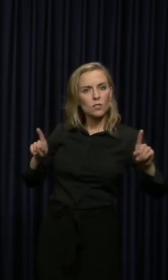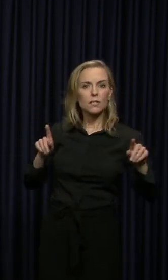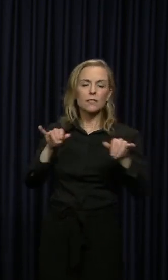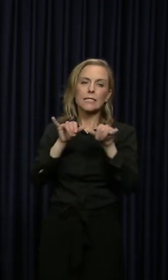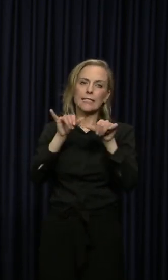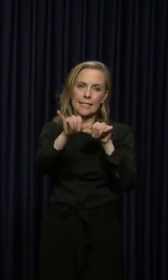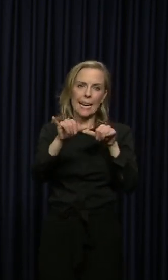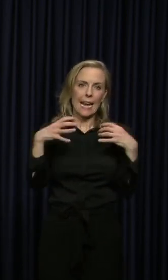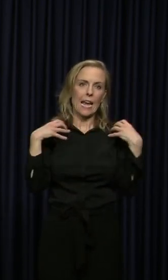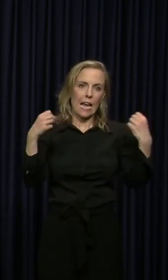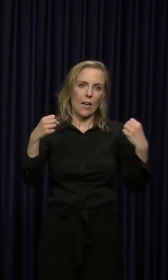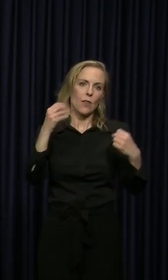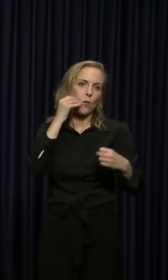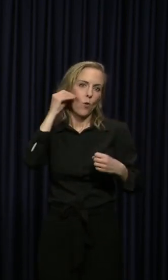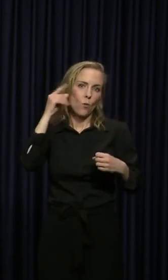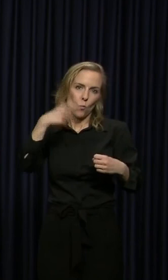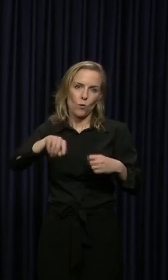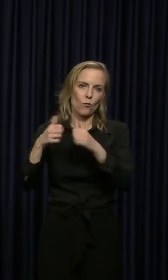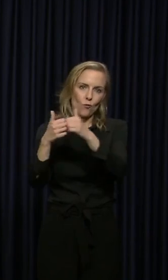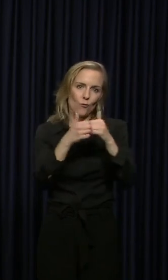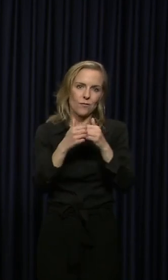will get through this together. Thank you.